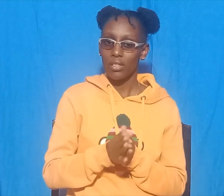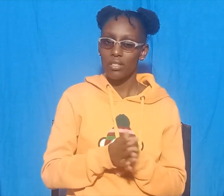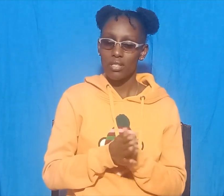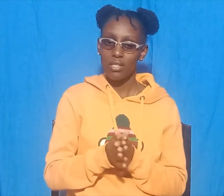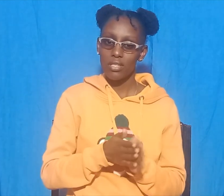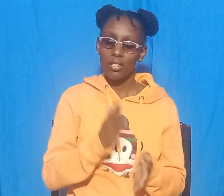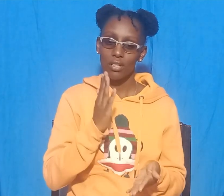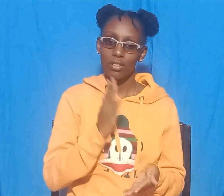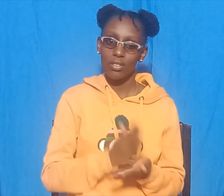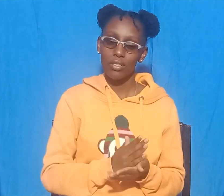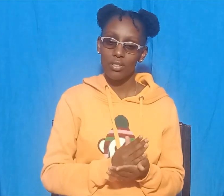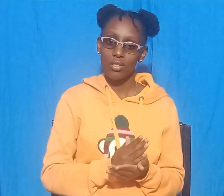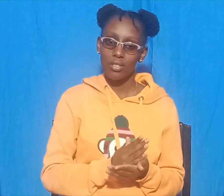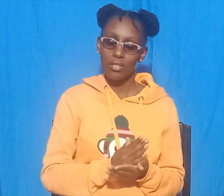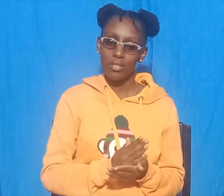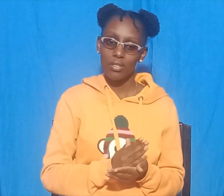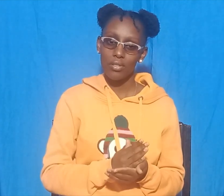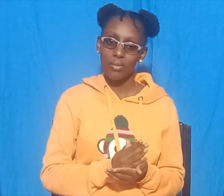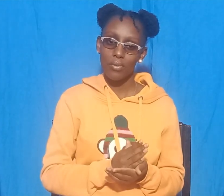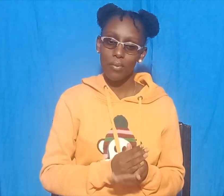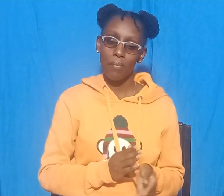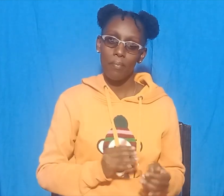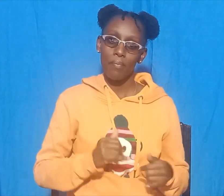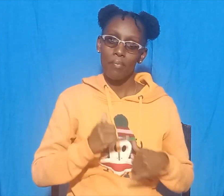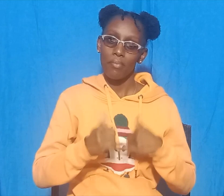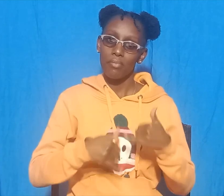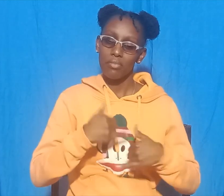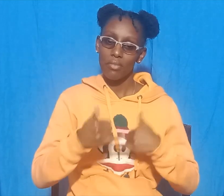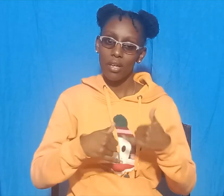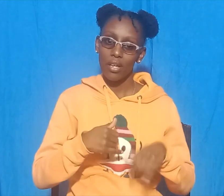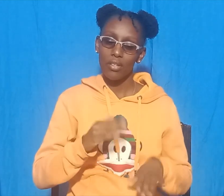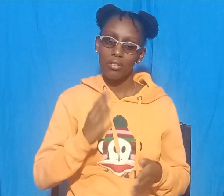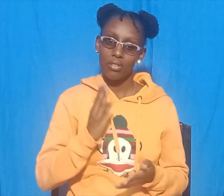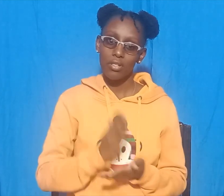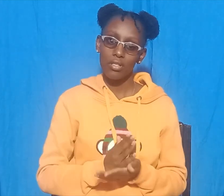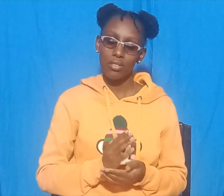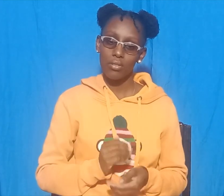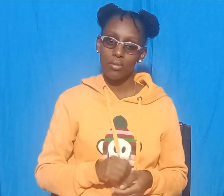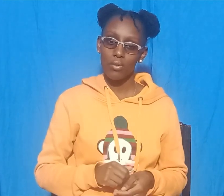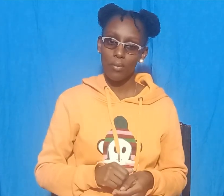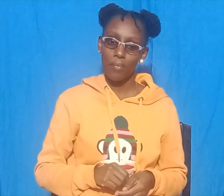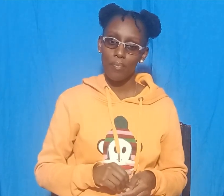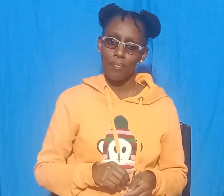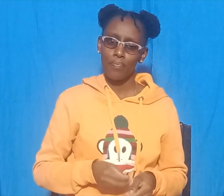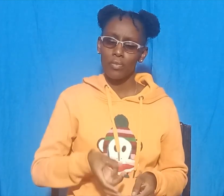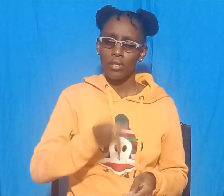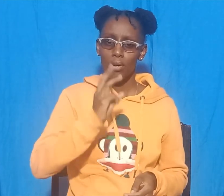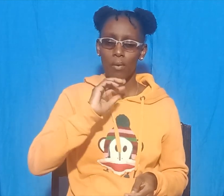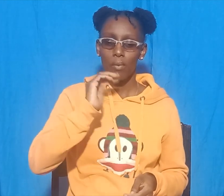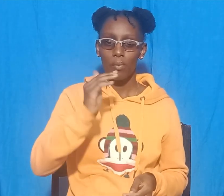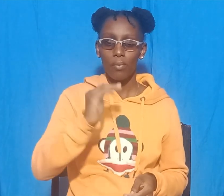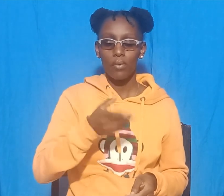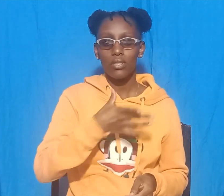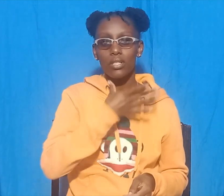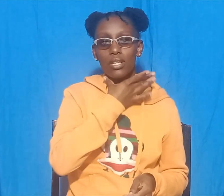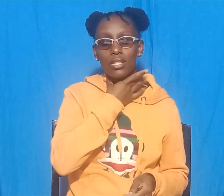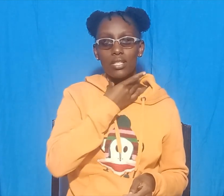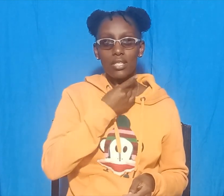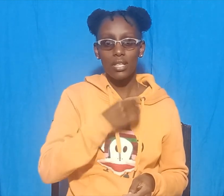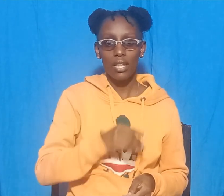He was indeed enjoying. Do you like the waters? Asked the shark. Is